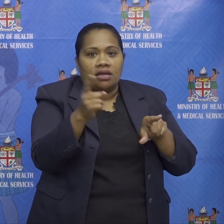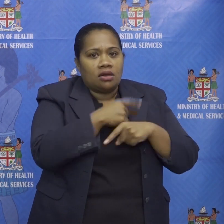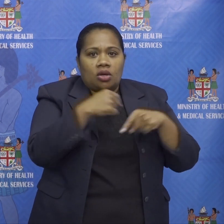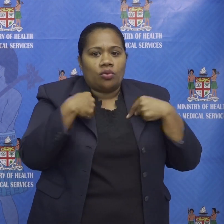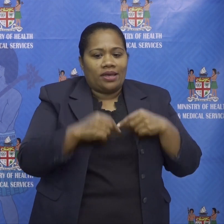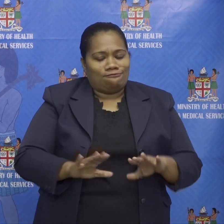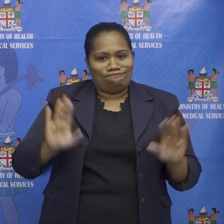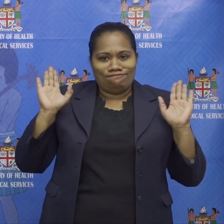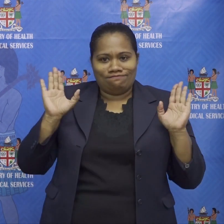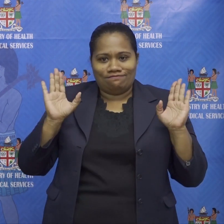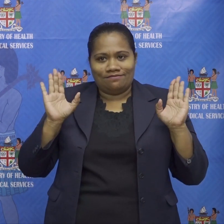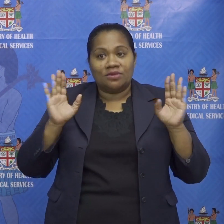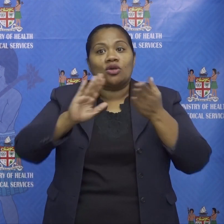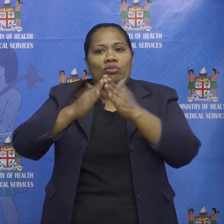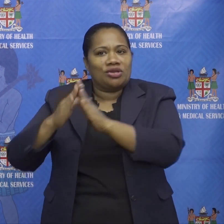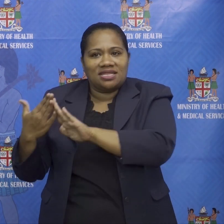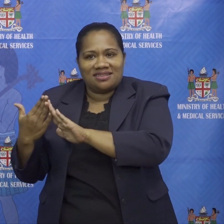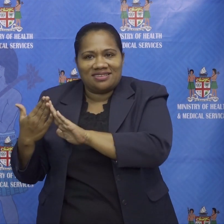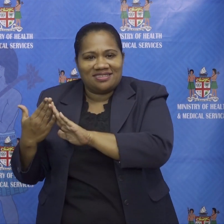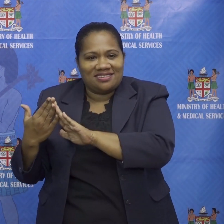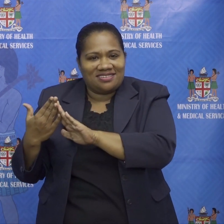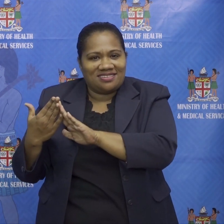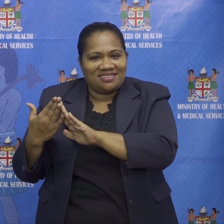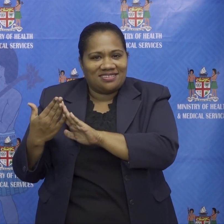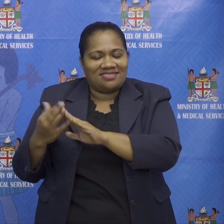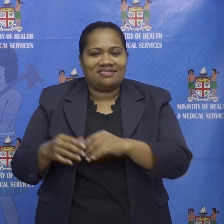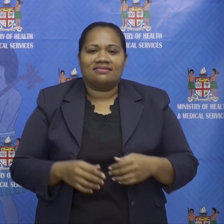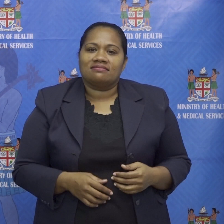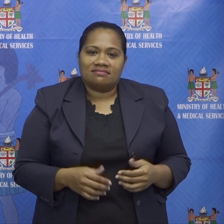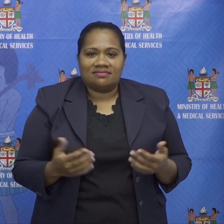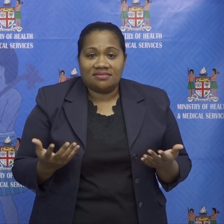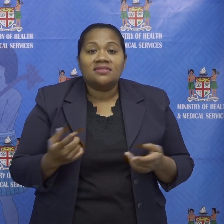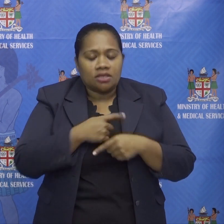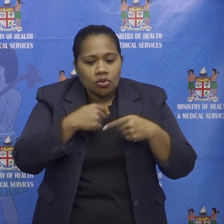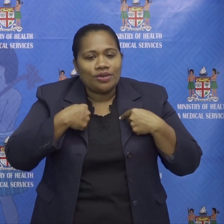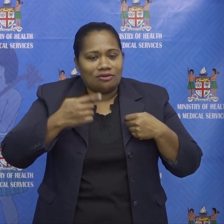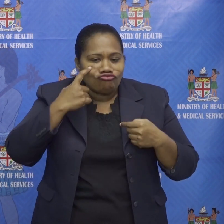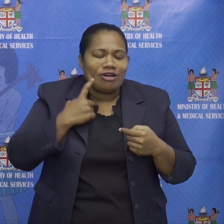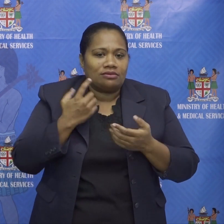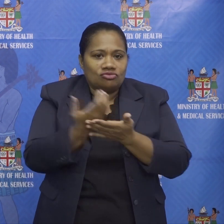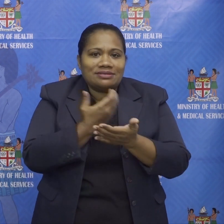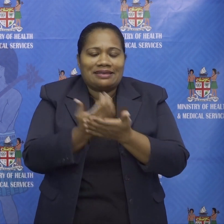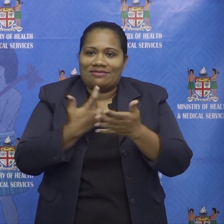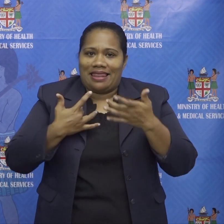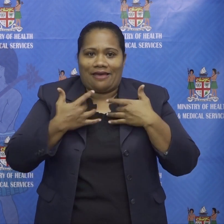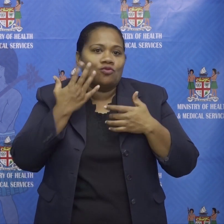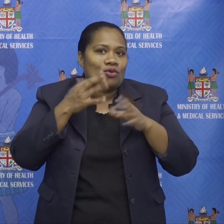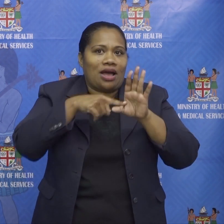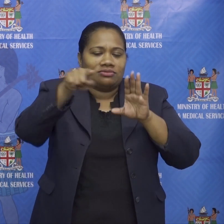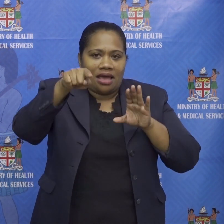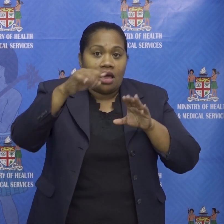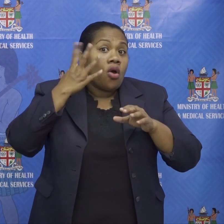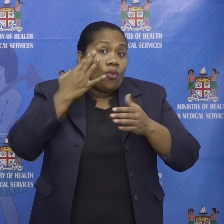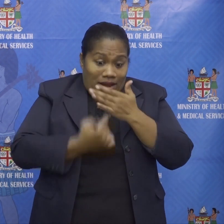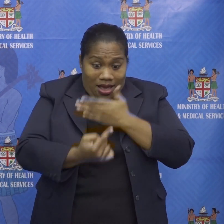and almost giving up on those preventative measures and we're just trying to save lives by that point it's